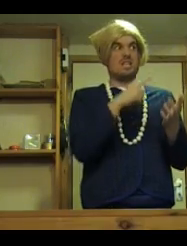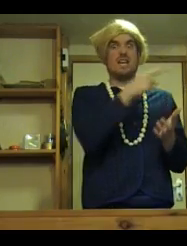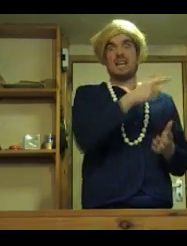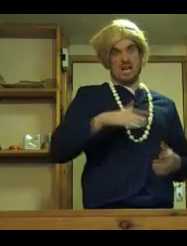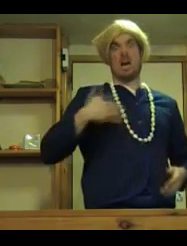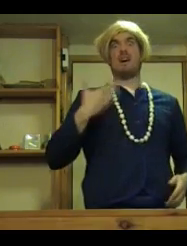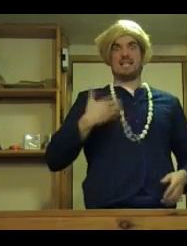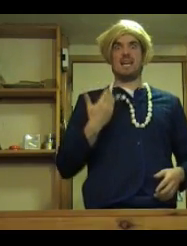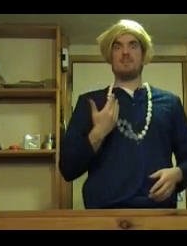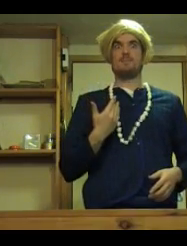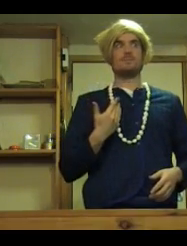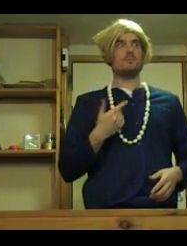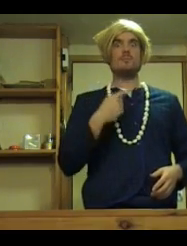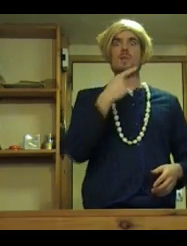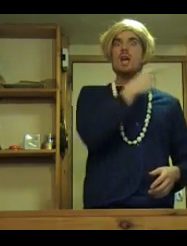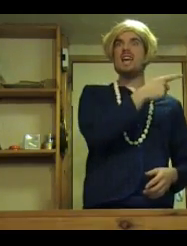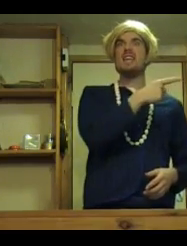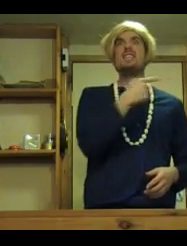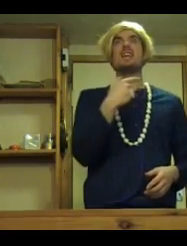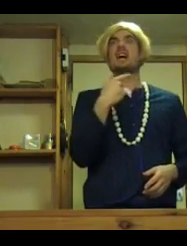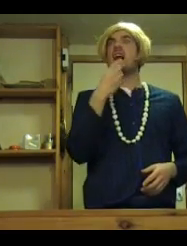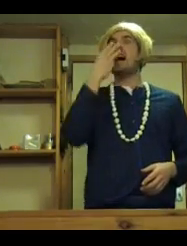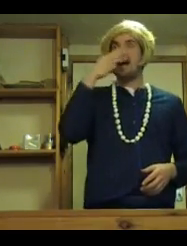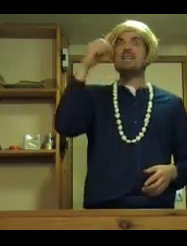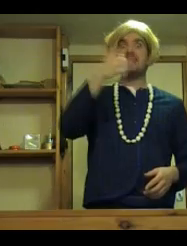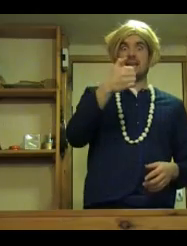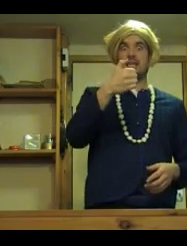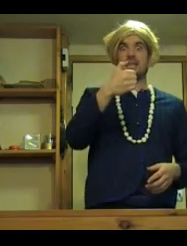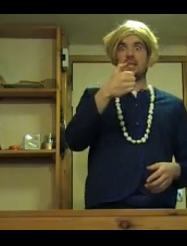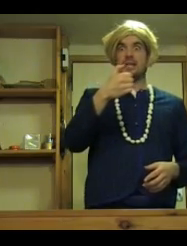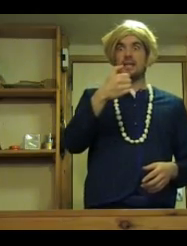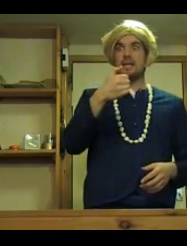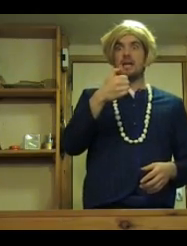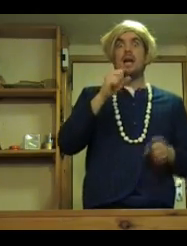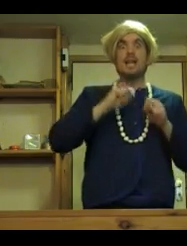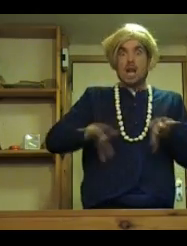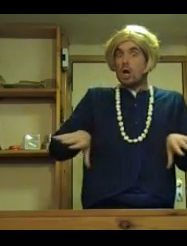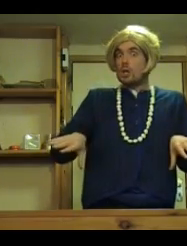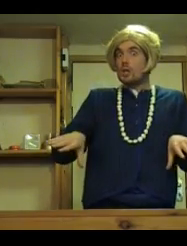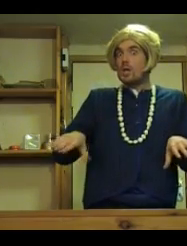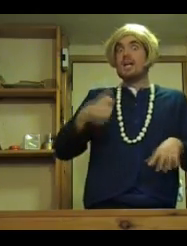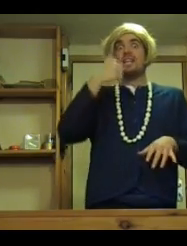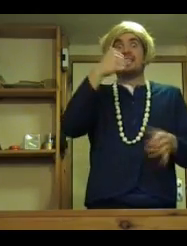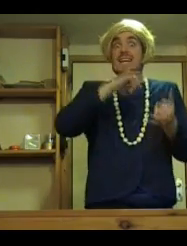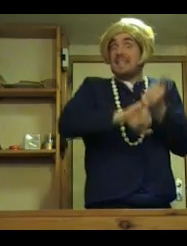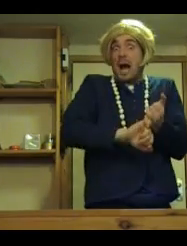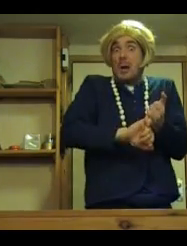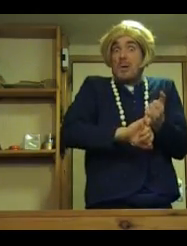he likes it. He's 86 and he lost 6 stones.